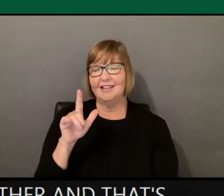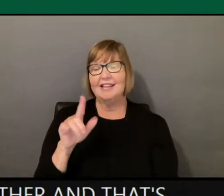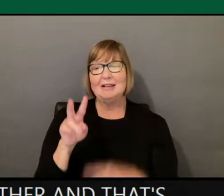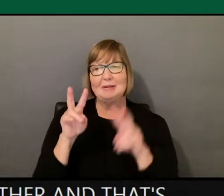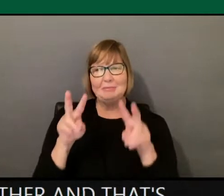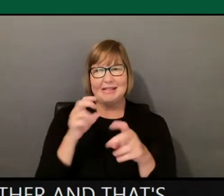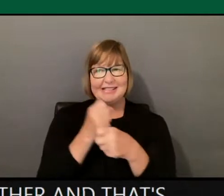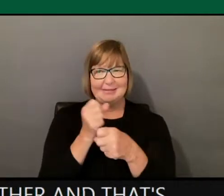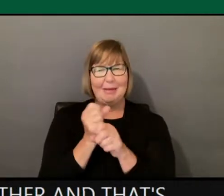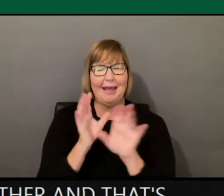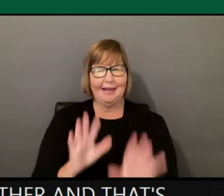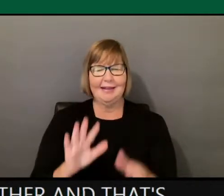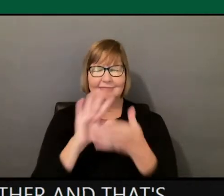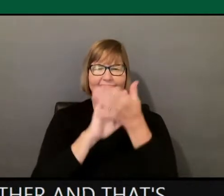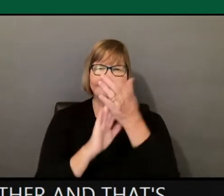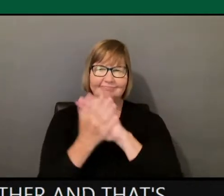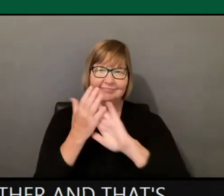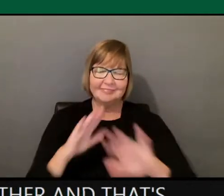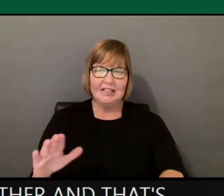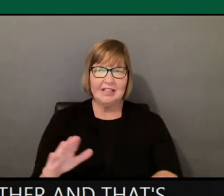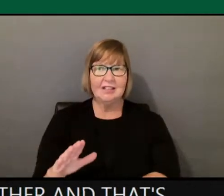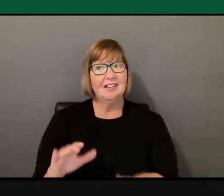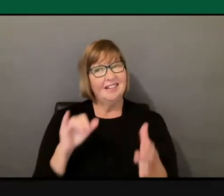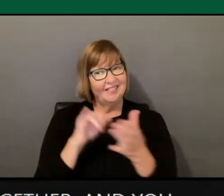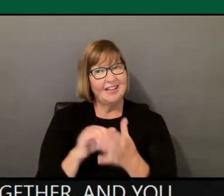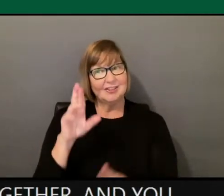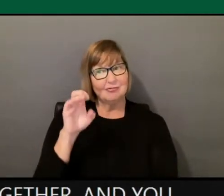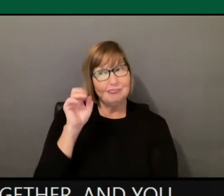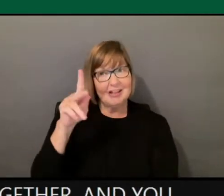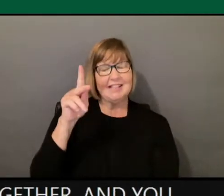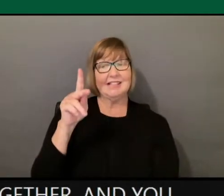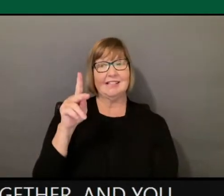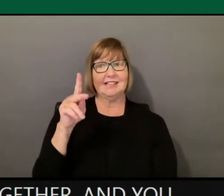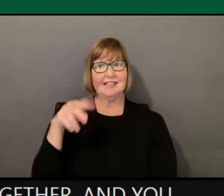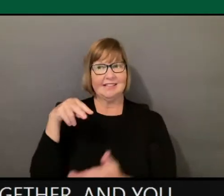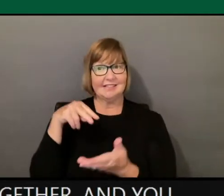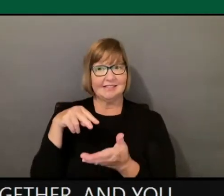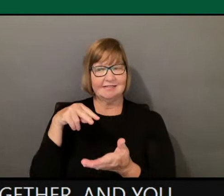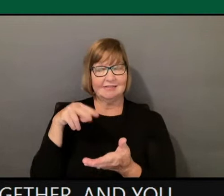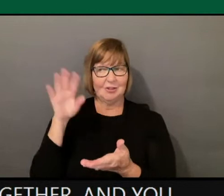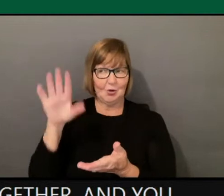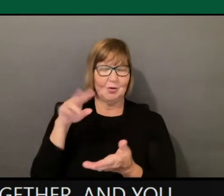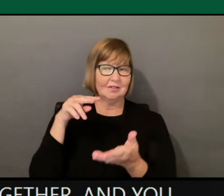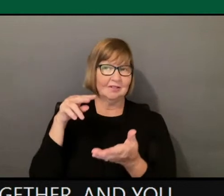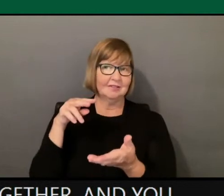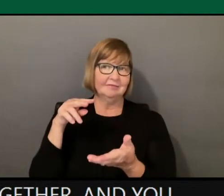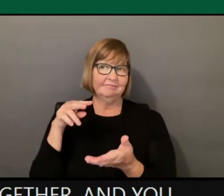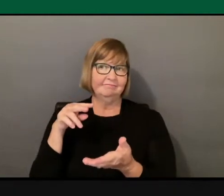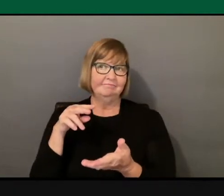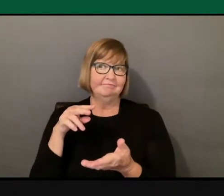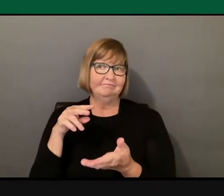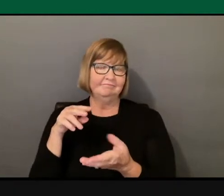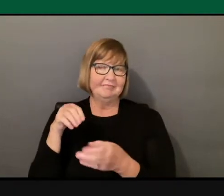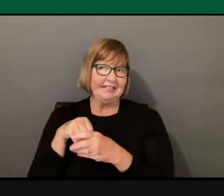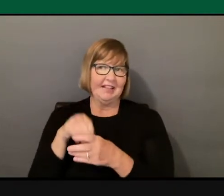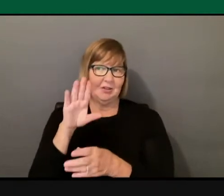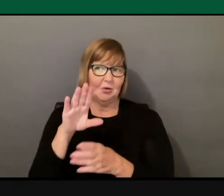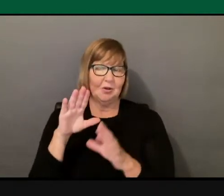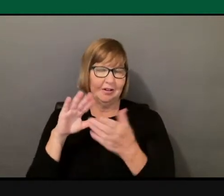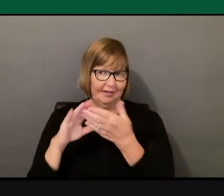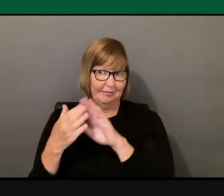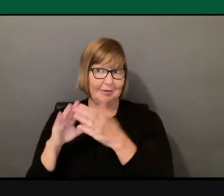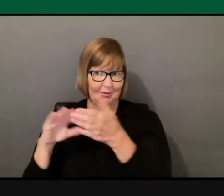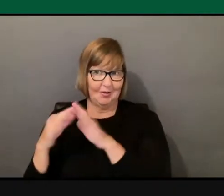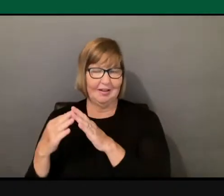your you're risking your standing in your own community. You're facing the other. And that's bravery